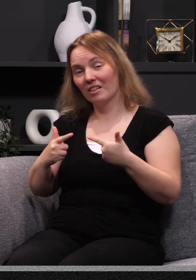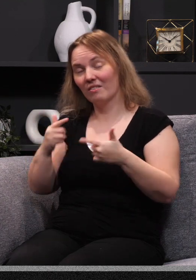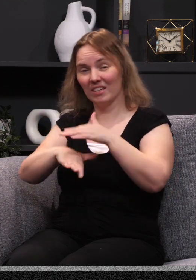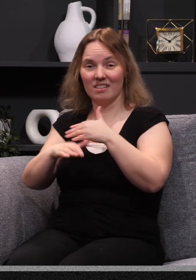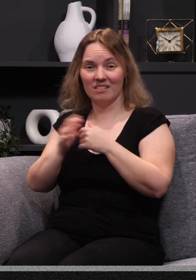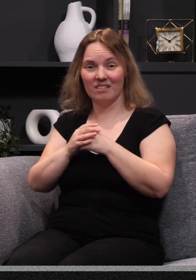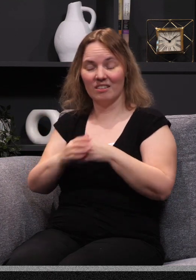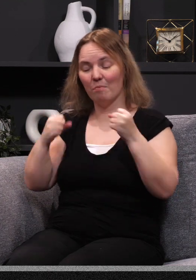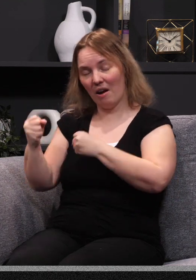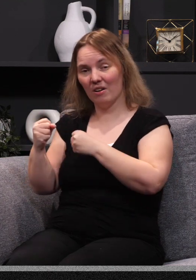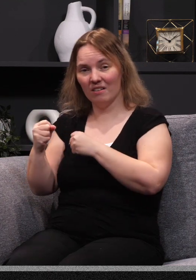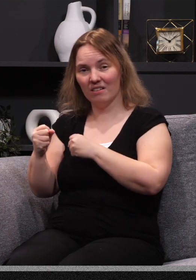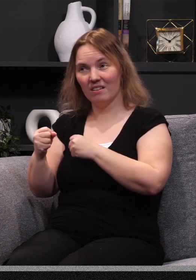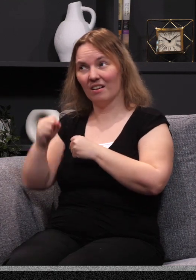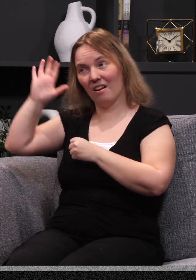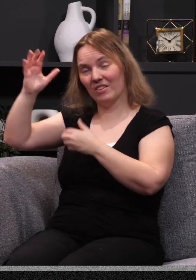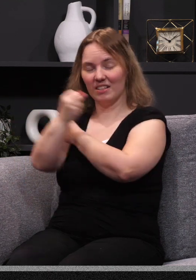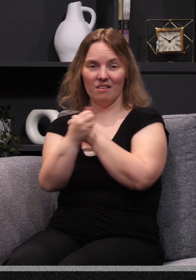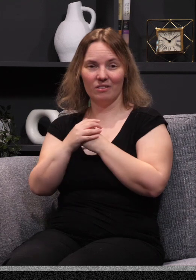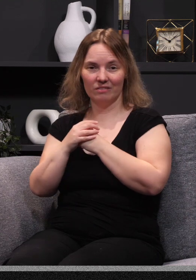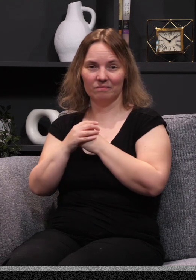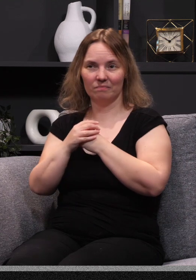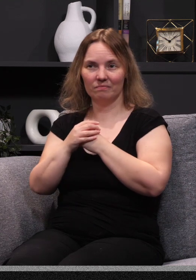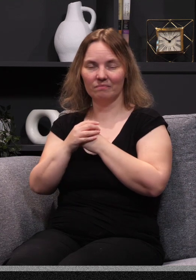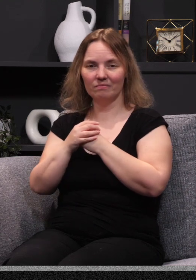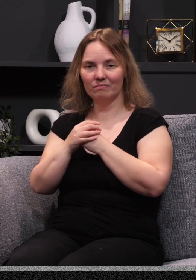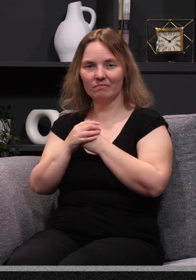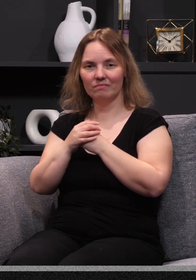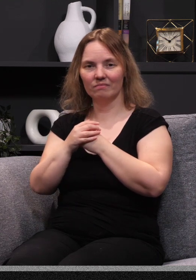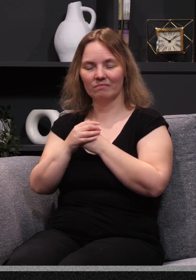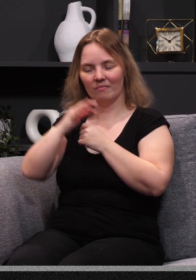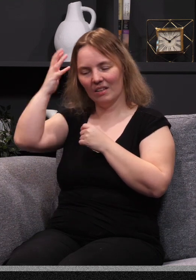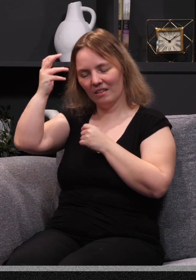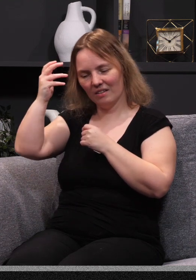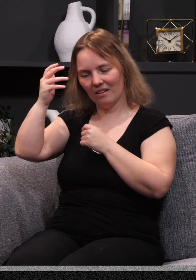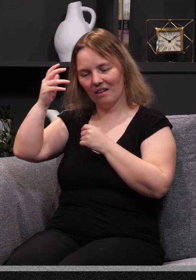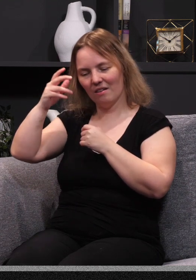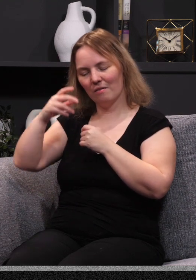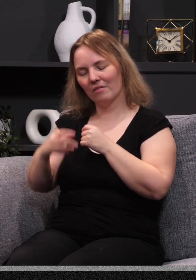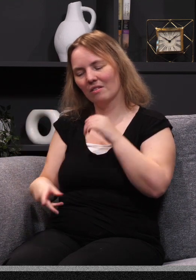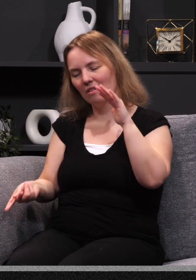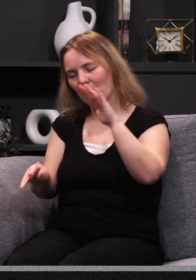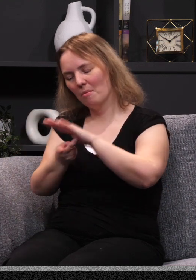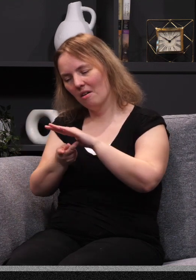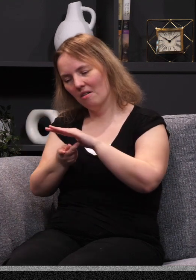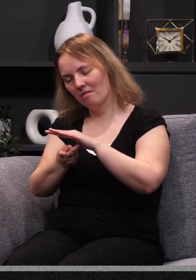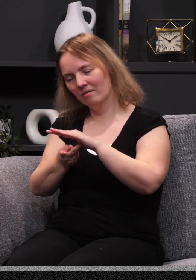we can actually live in the power of his love. I think of the words of the Apostle Paul I